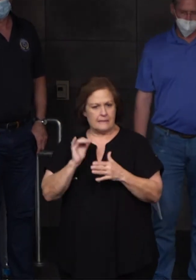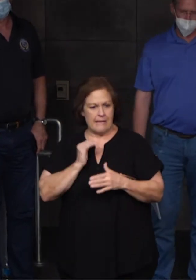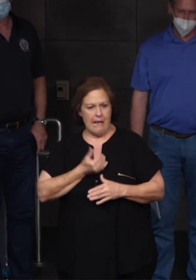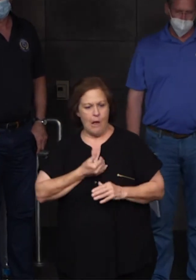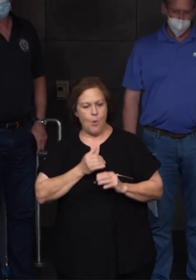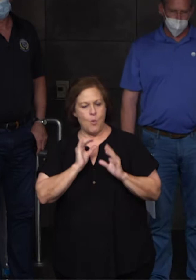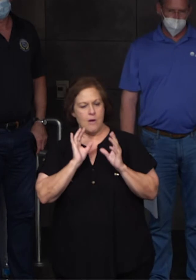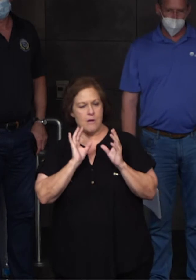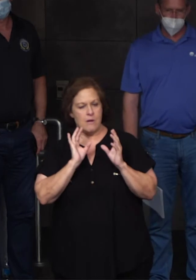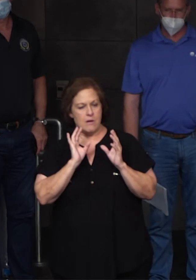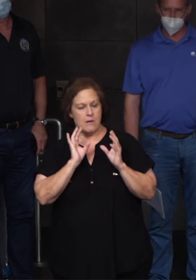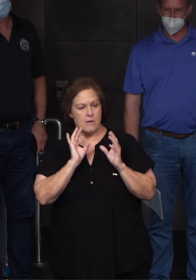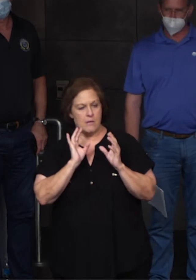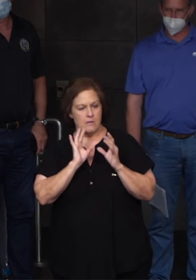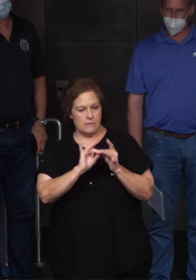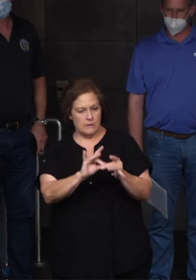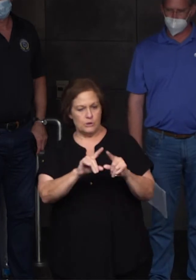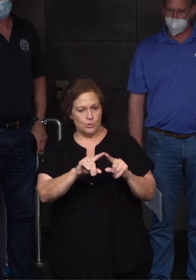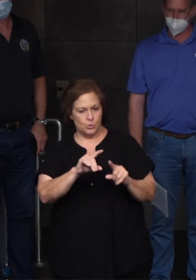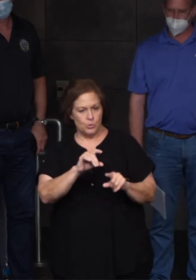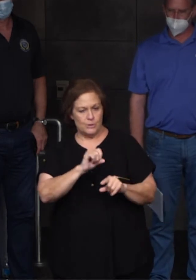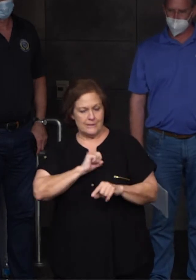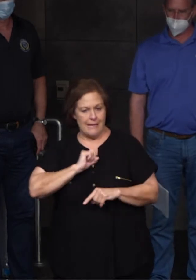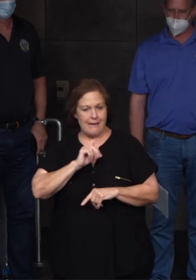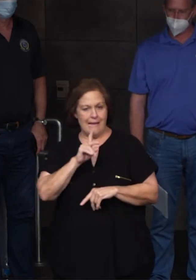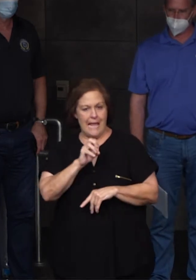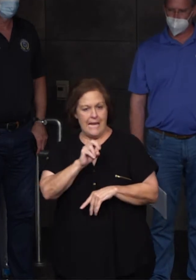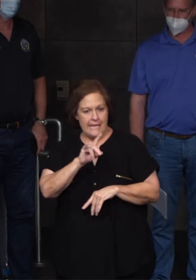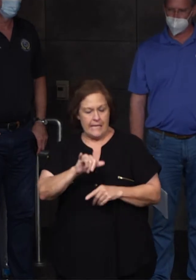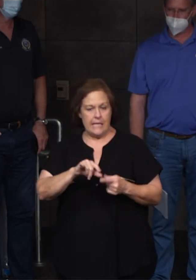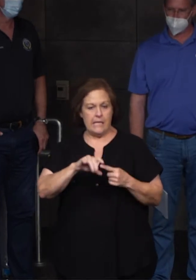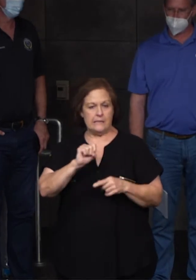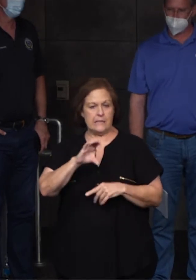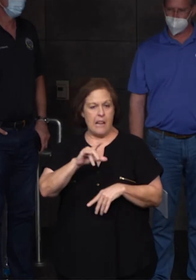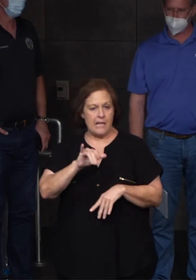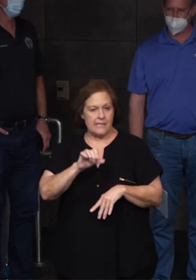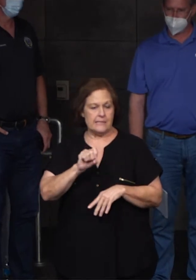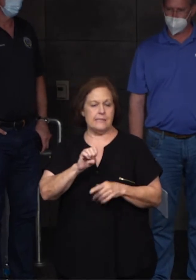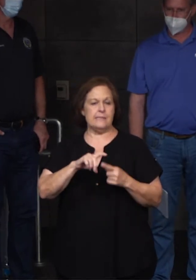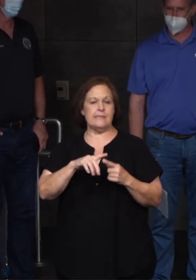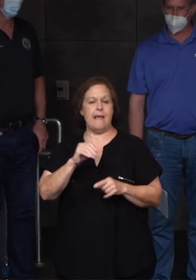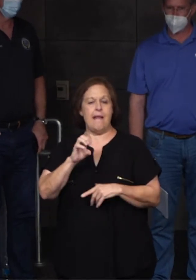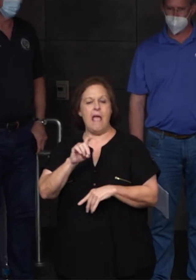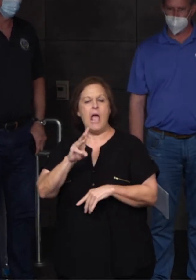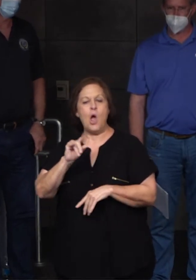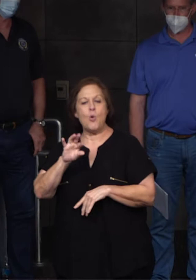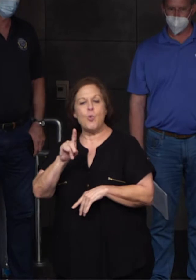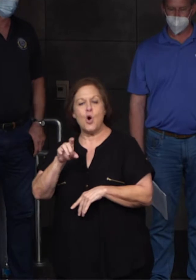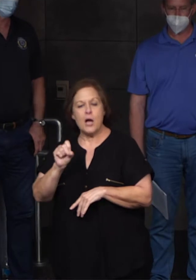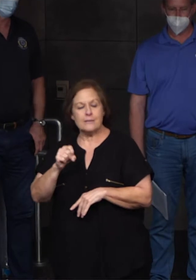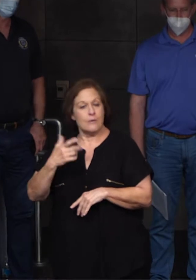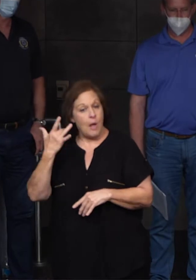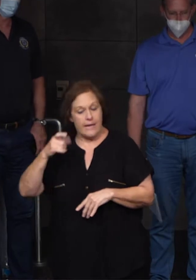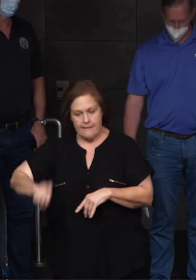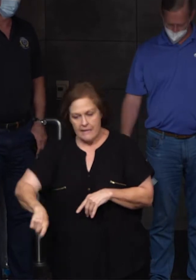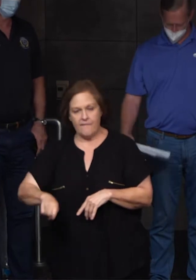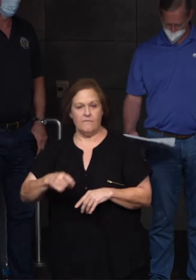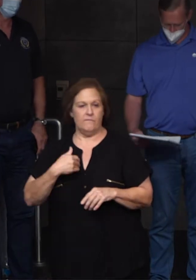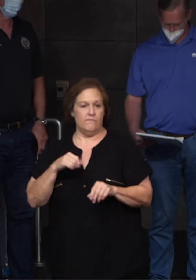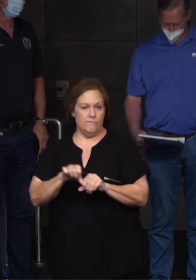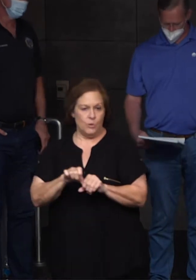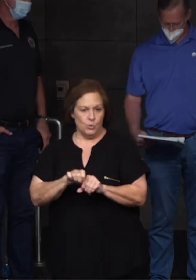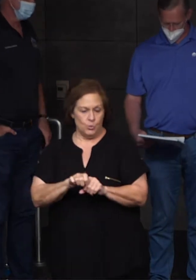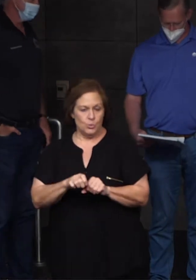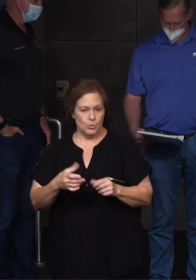Kennedy, Congressman Scalise, and the Governor Edwards about the need for fuel. I was